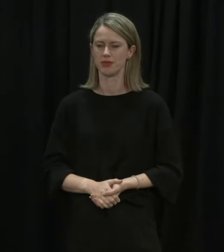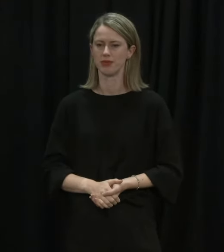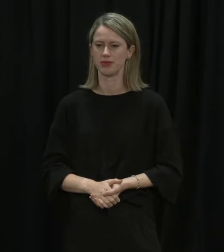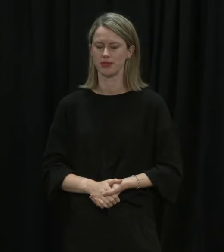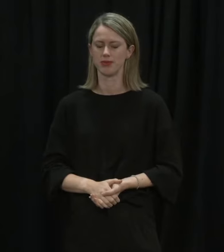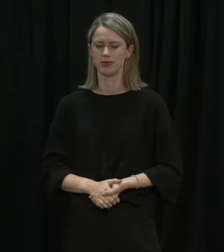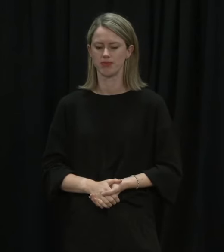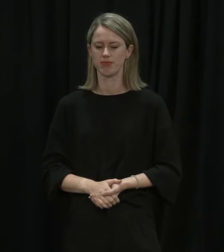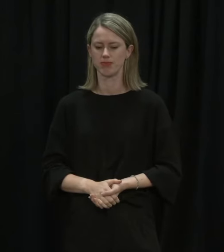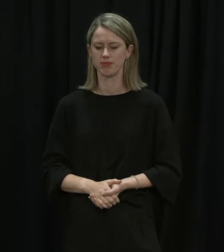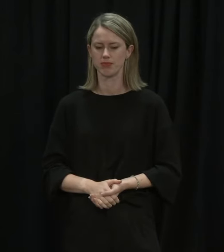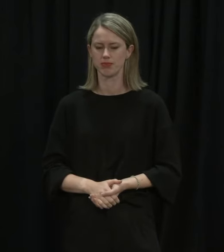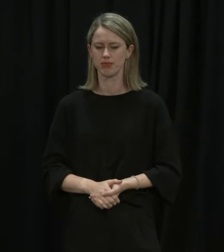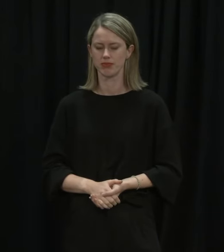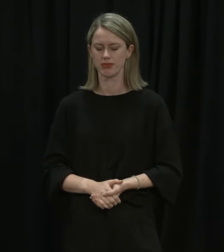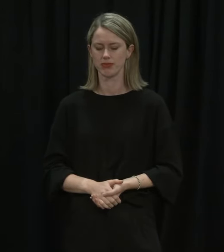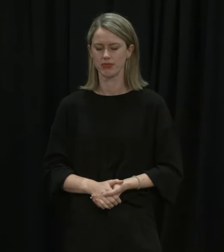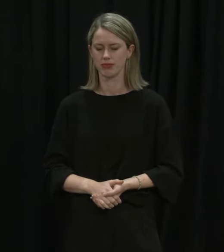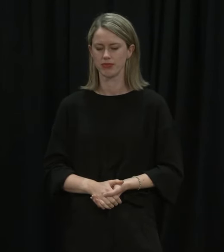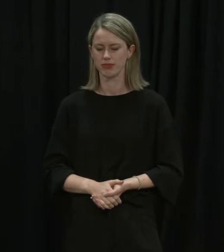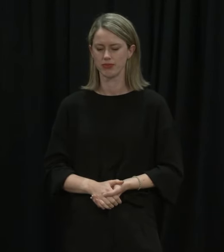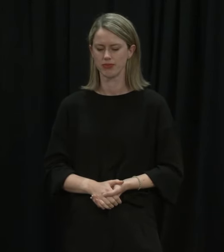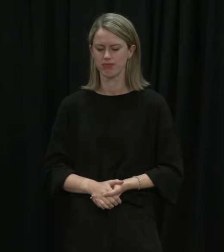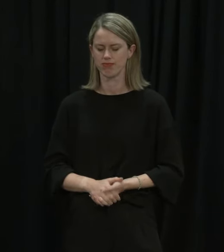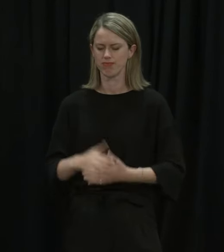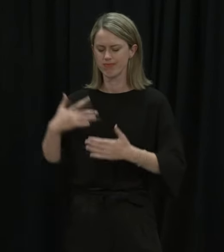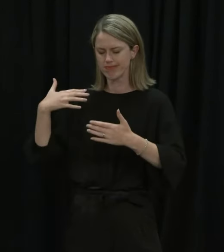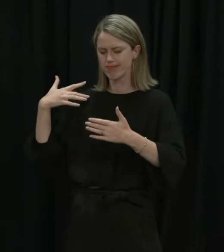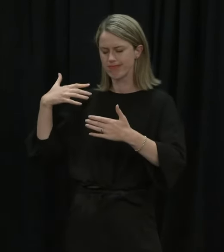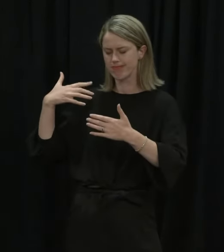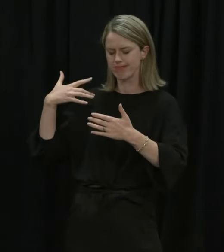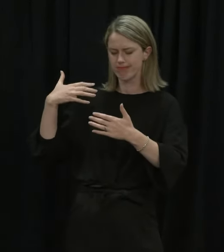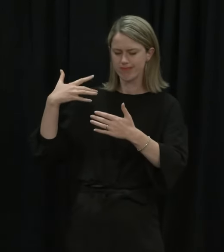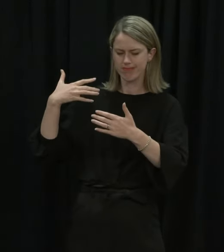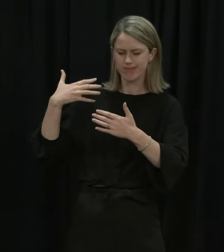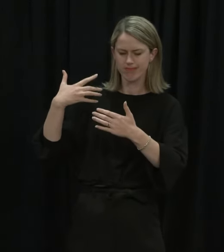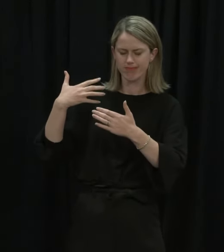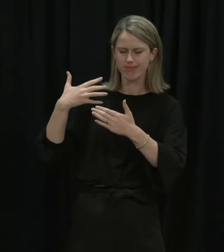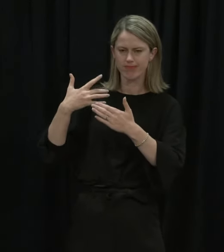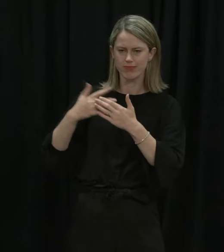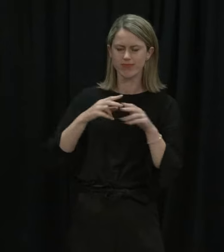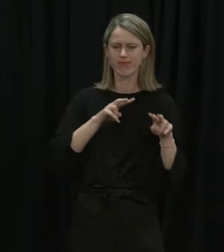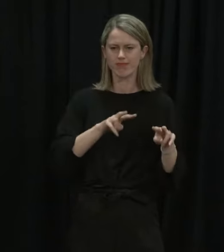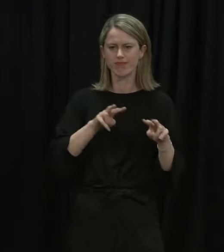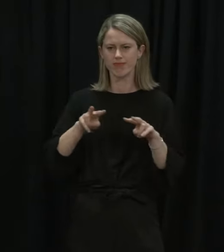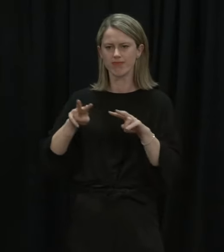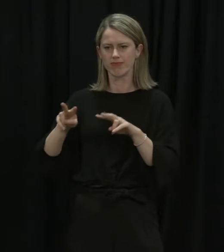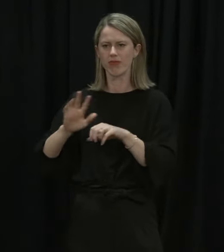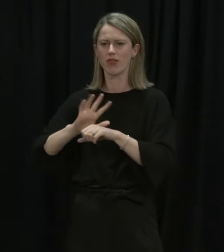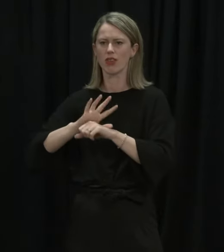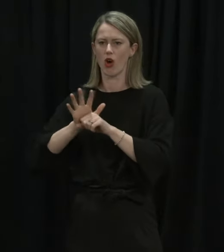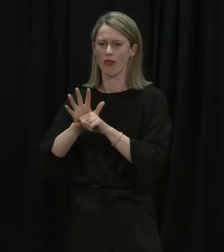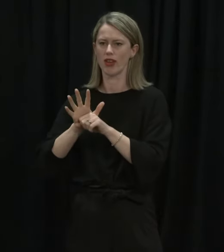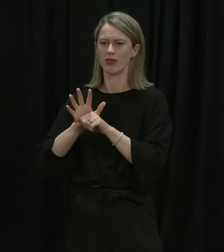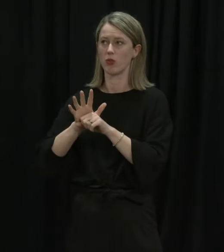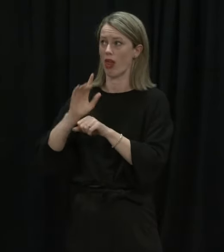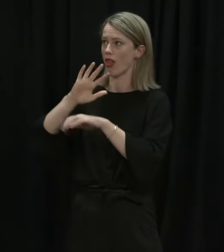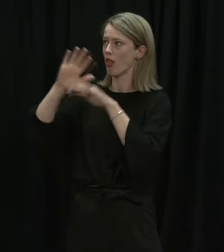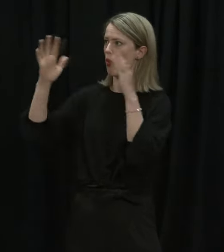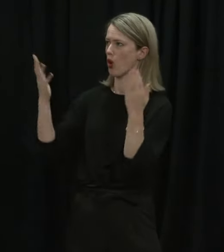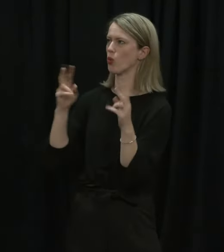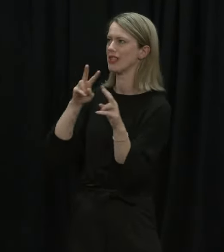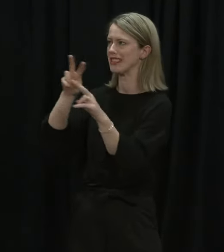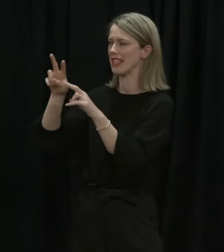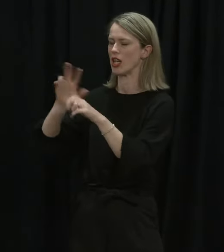It's becoming increasingly clear, as has been the case right through the outbreak, that COVID is internationally a